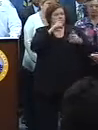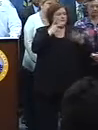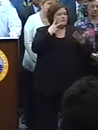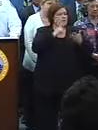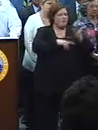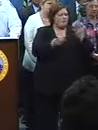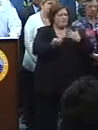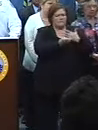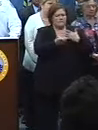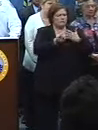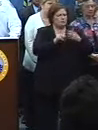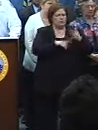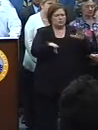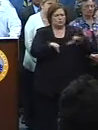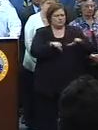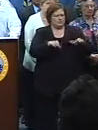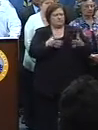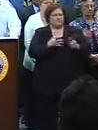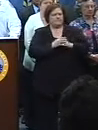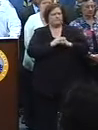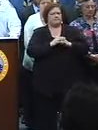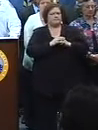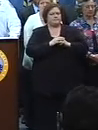relationship before, during, and after the shooting.